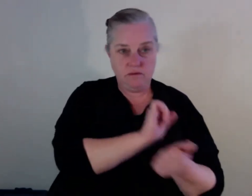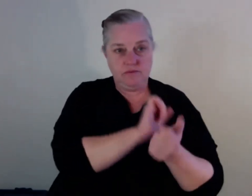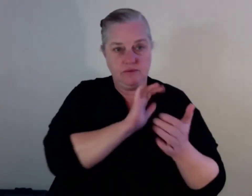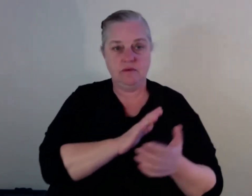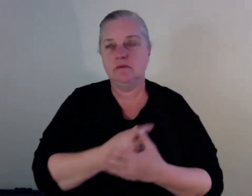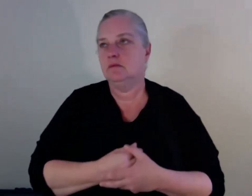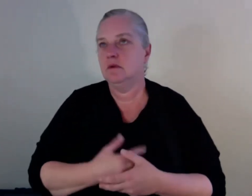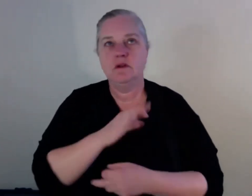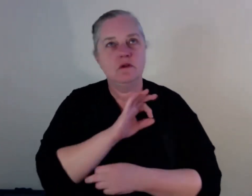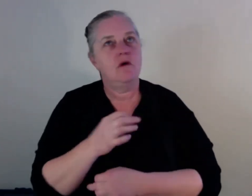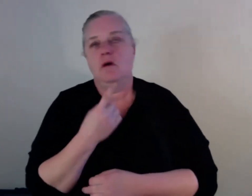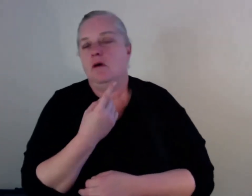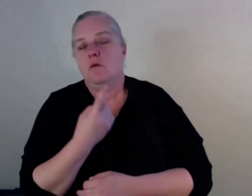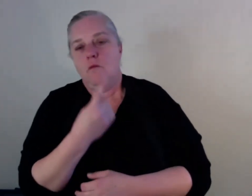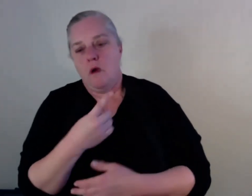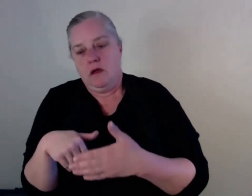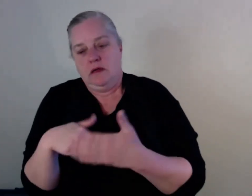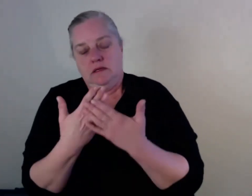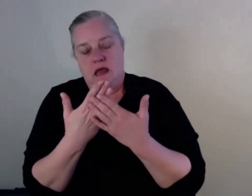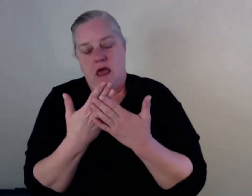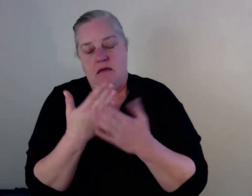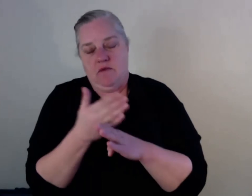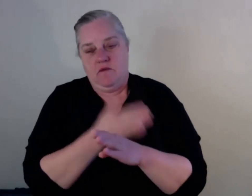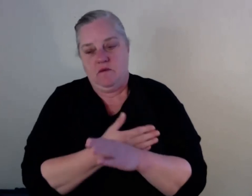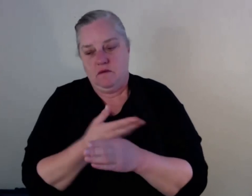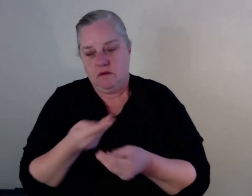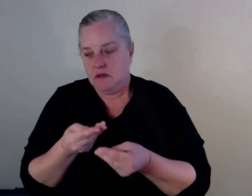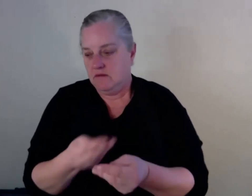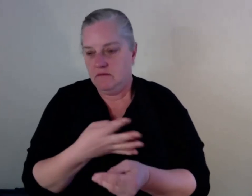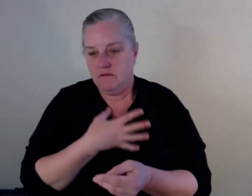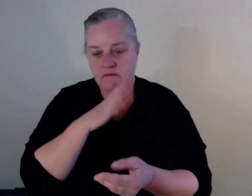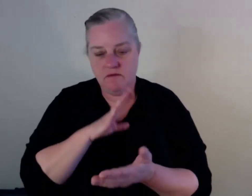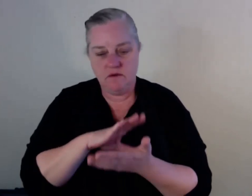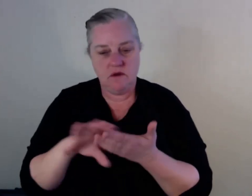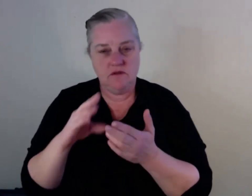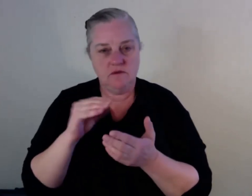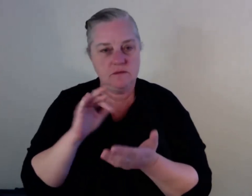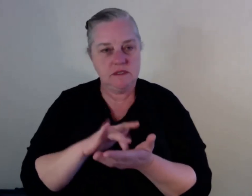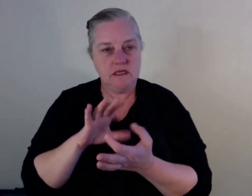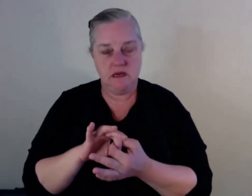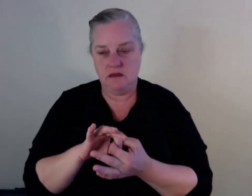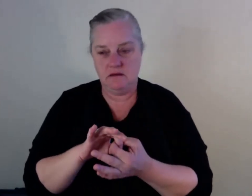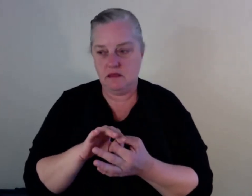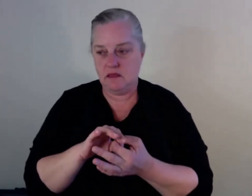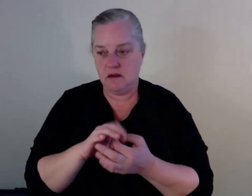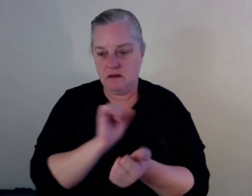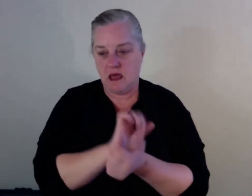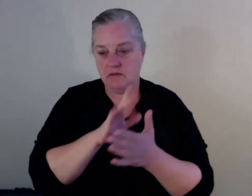bucks from Centrelink to get out. So, what's the first thing they're going to think about if they haven't been educated about outside world to get out and go